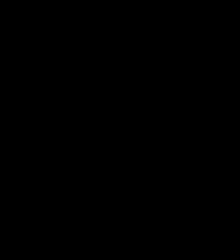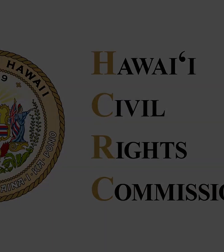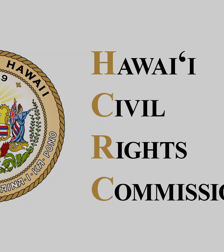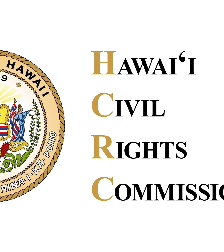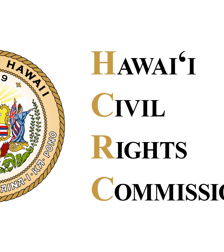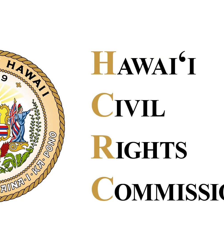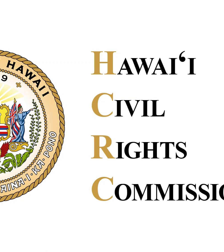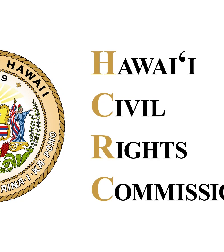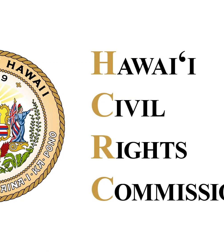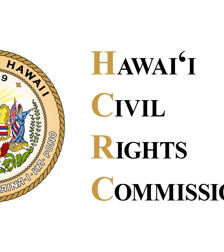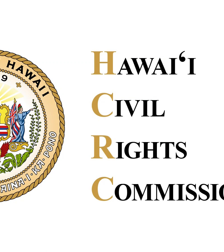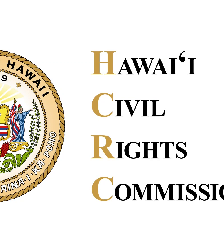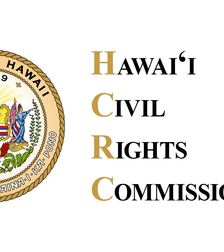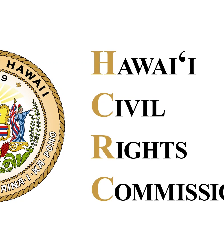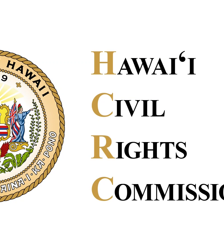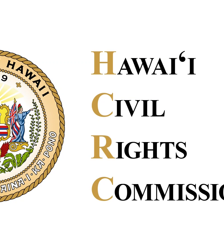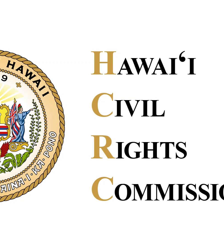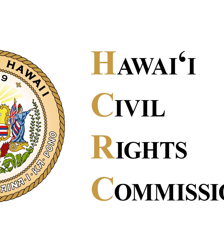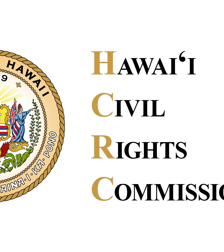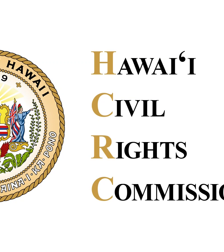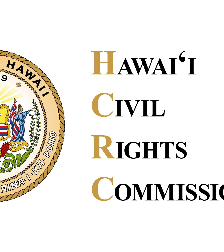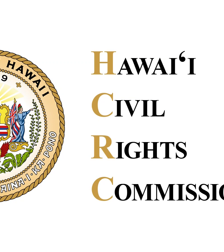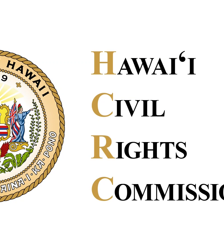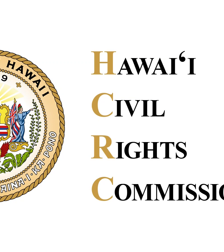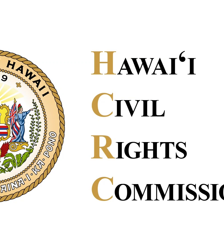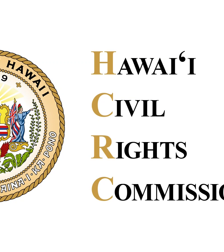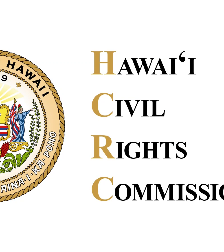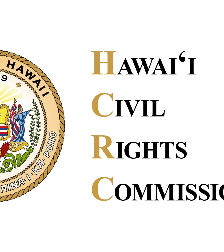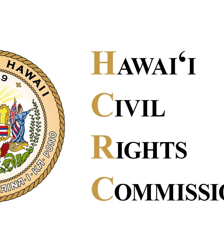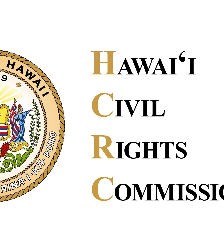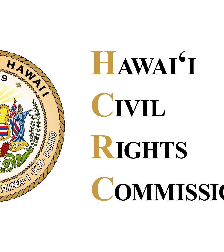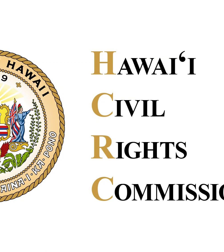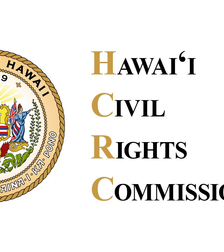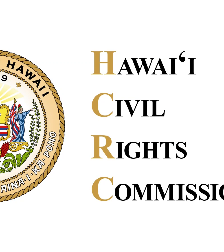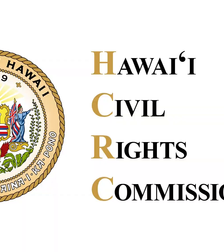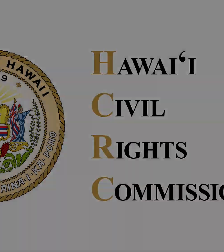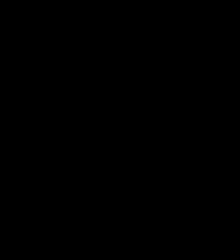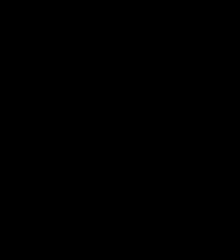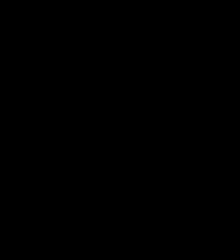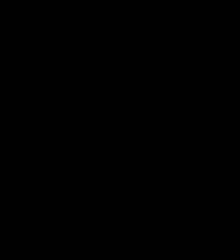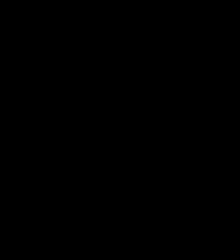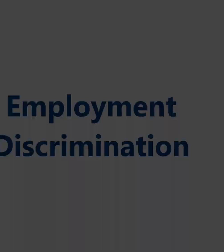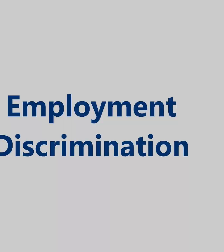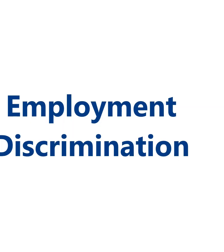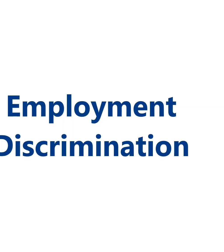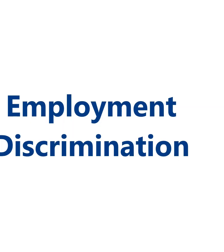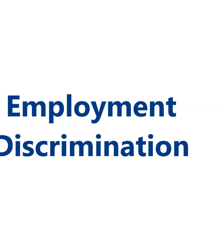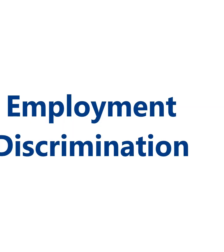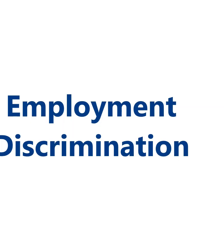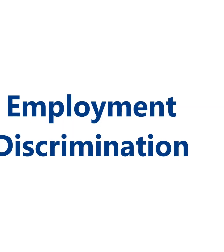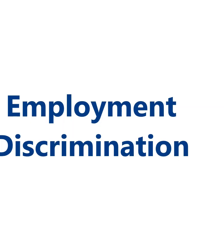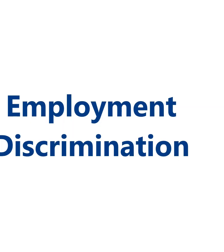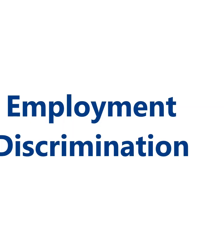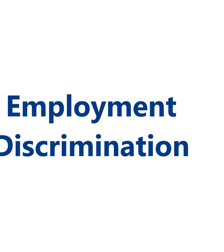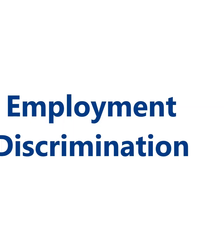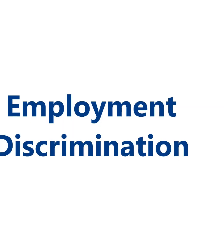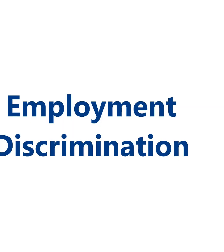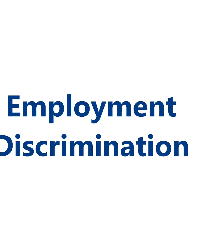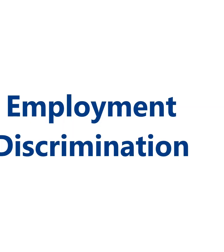Black text on a white background next to the Hawaii State Seal reads, Hawaii Civil Rights Commission. Blue text on a white background reads,